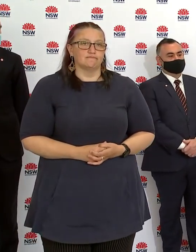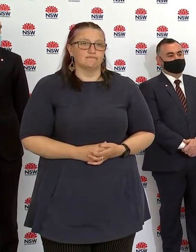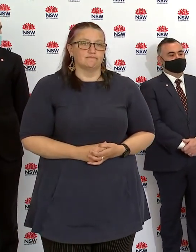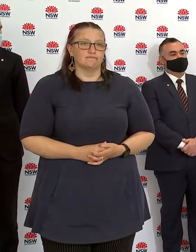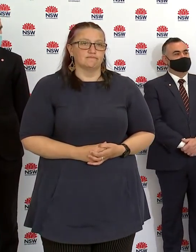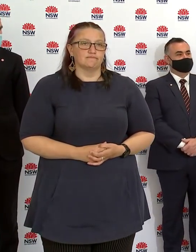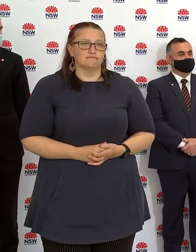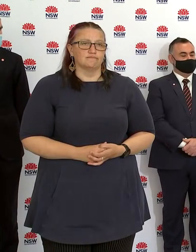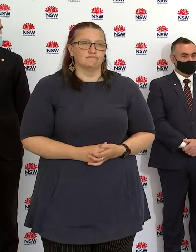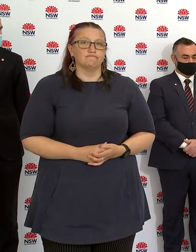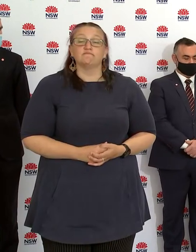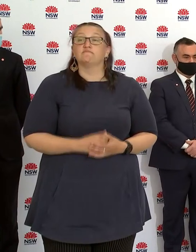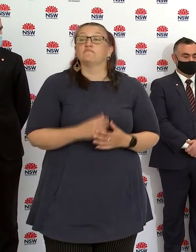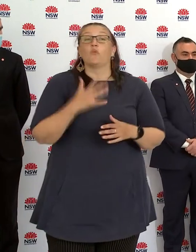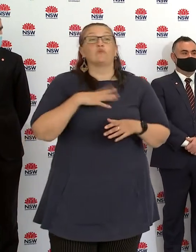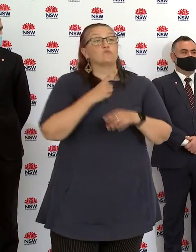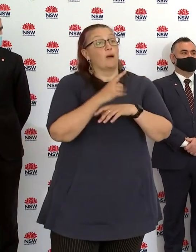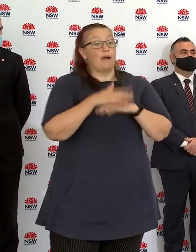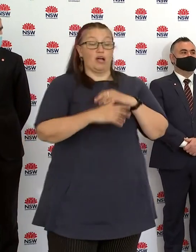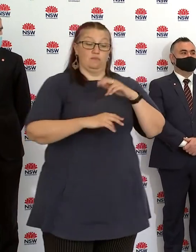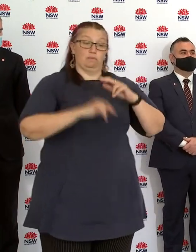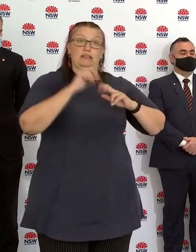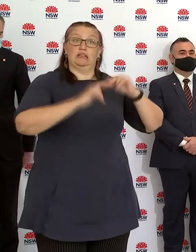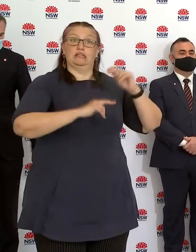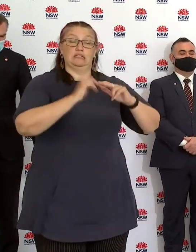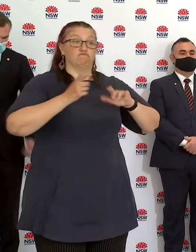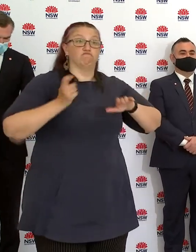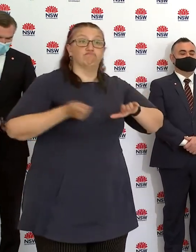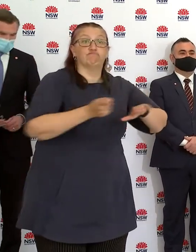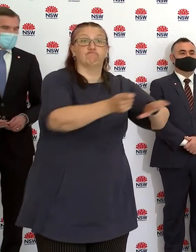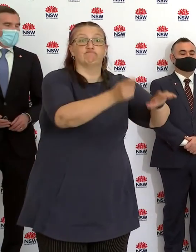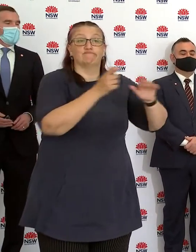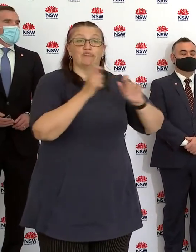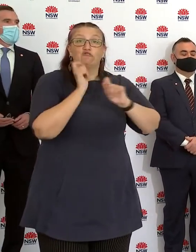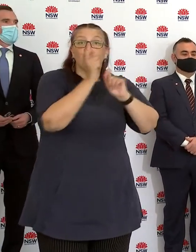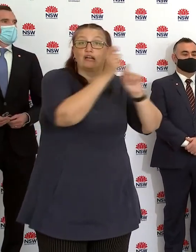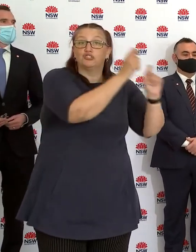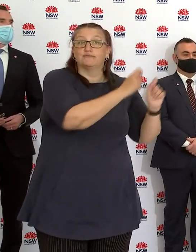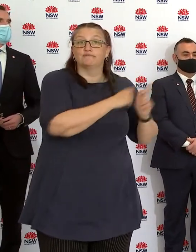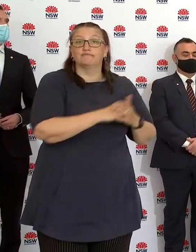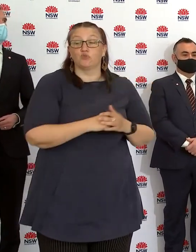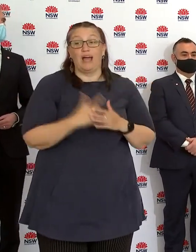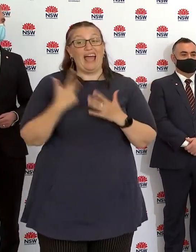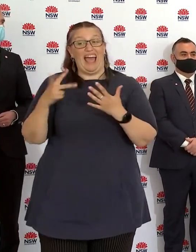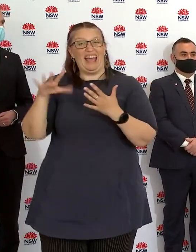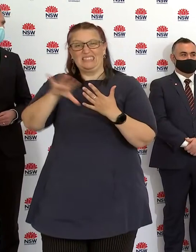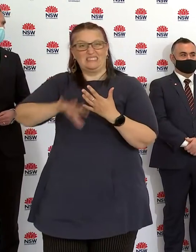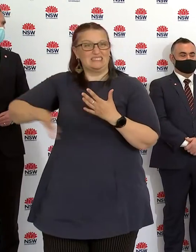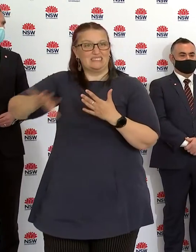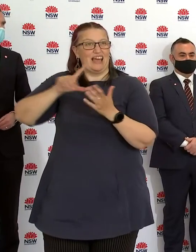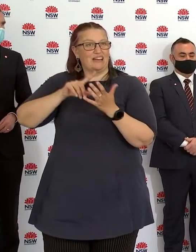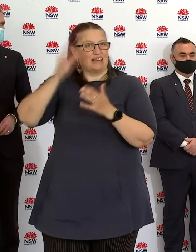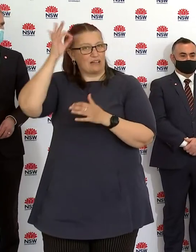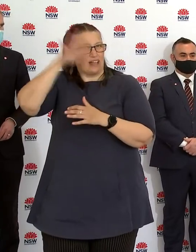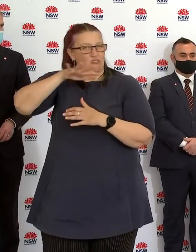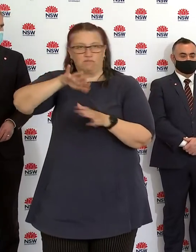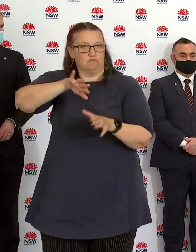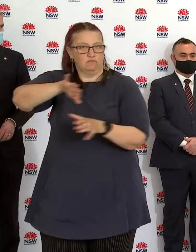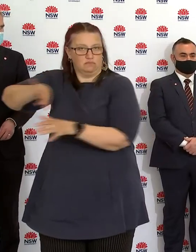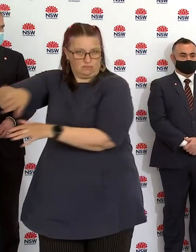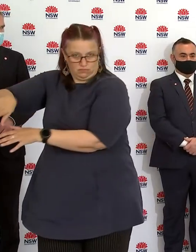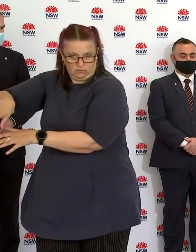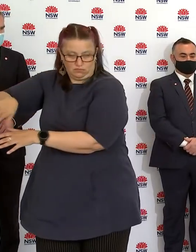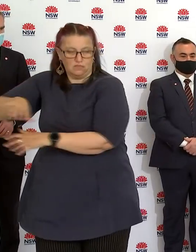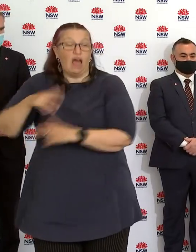non-occupied construction, so outside of those eight local government areas, we will allow non-occupied construction.